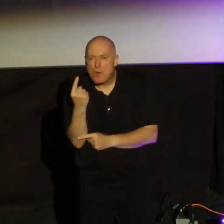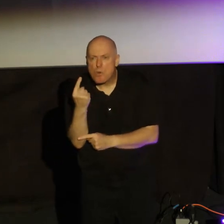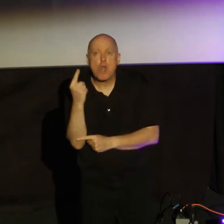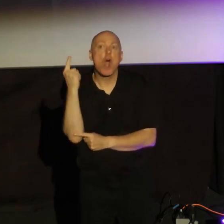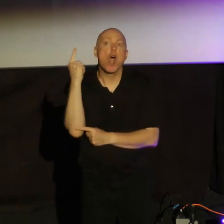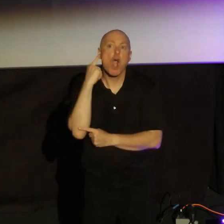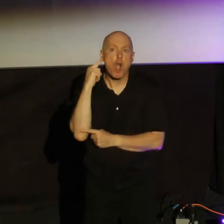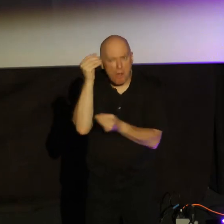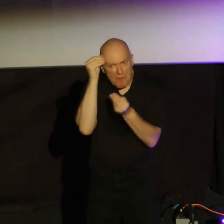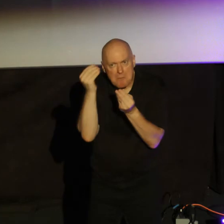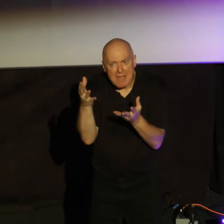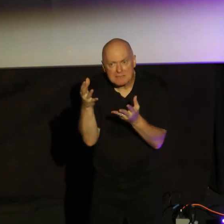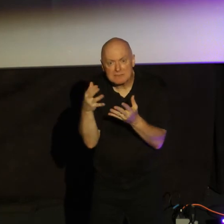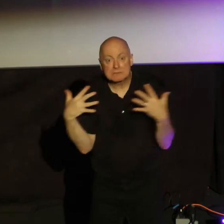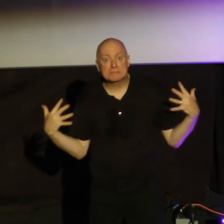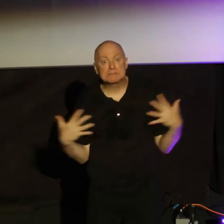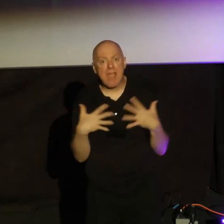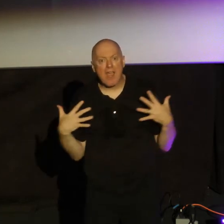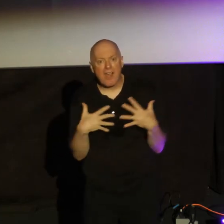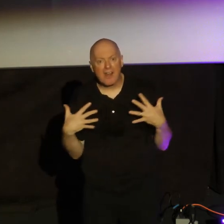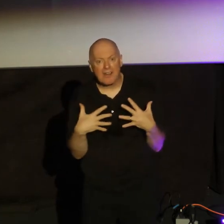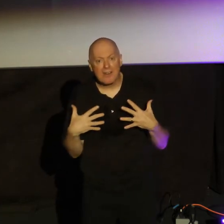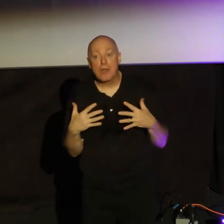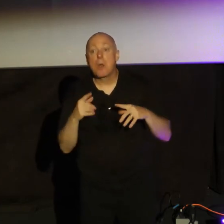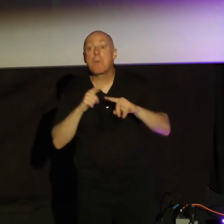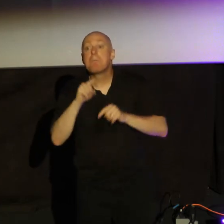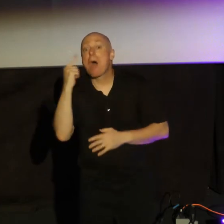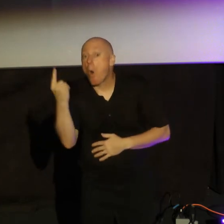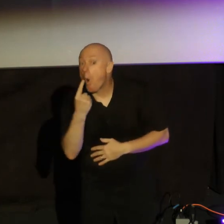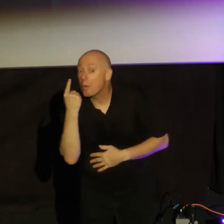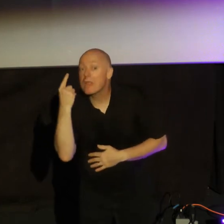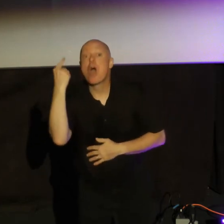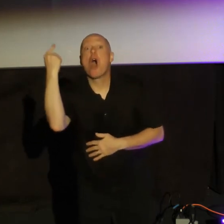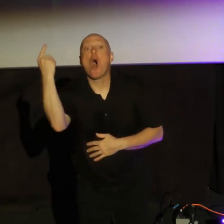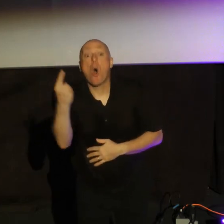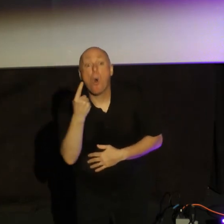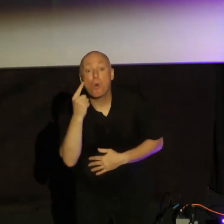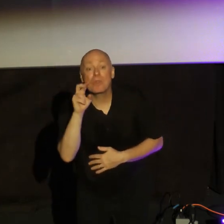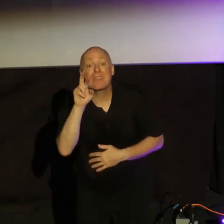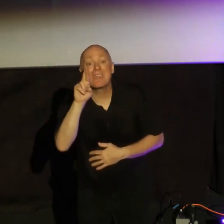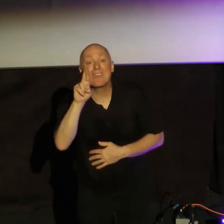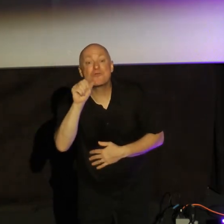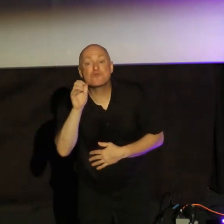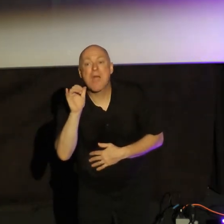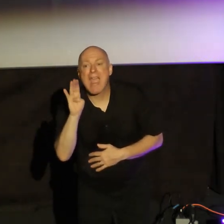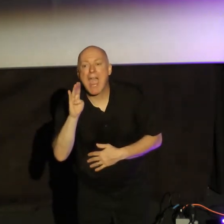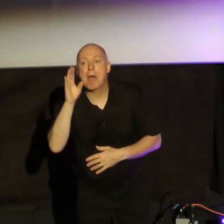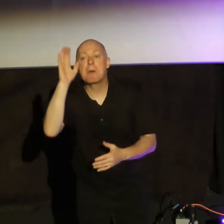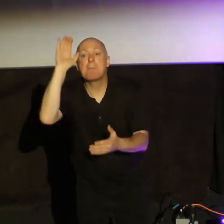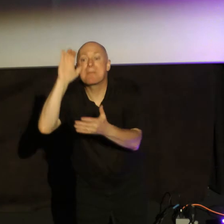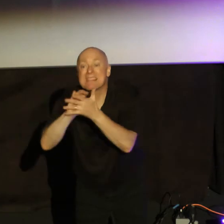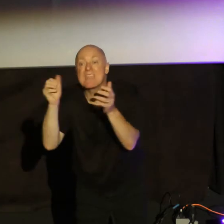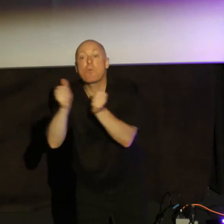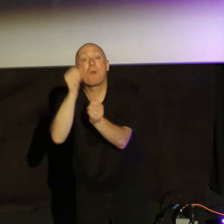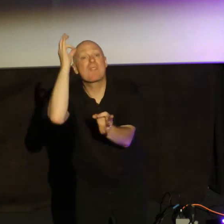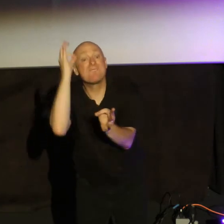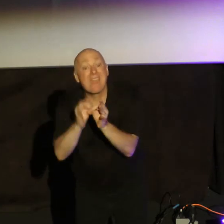the message and were terrified. But only, hear this, only Rahab believed with faith and did something about it.